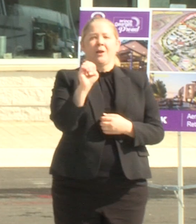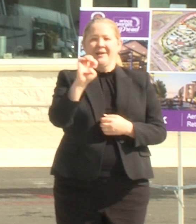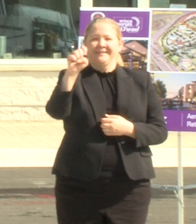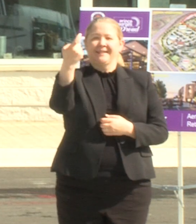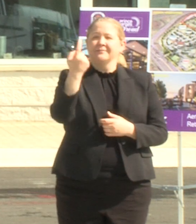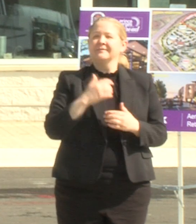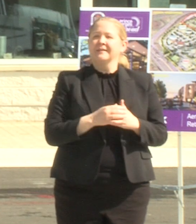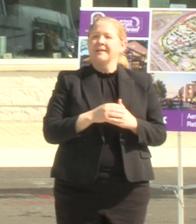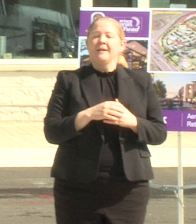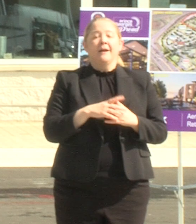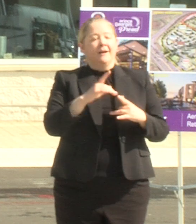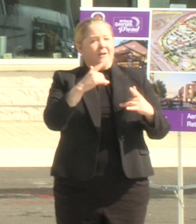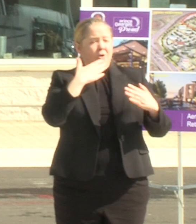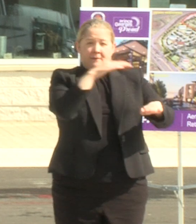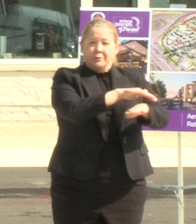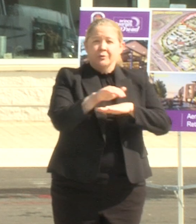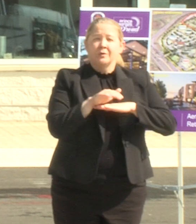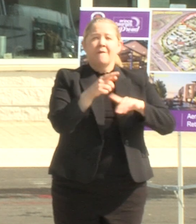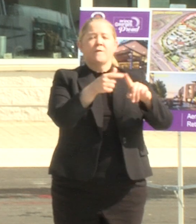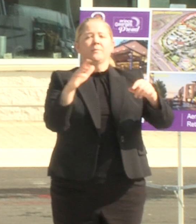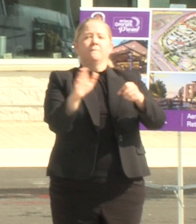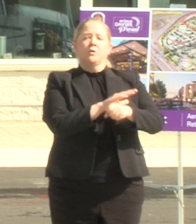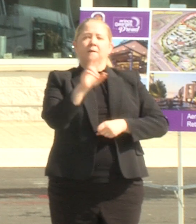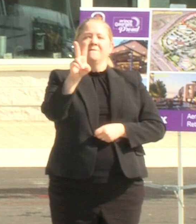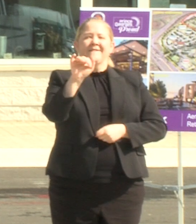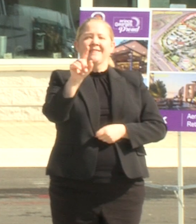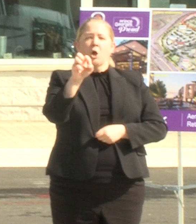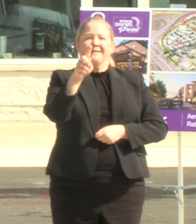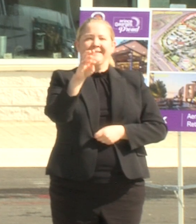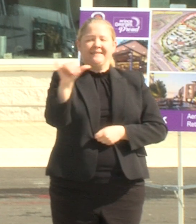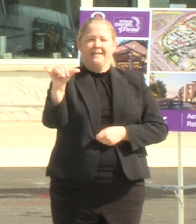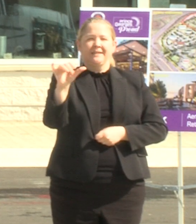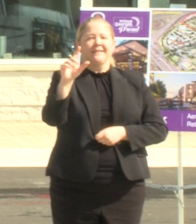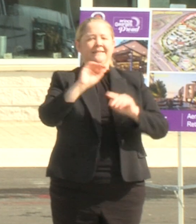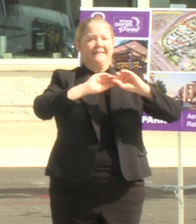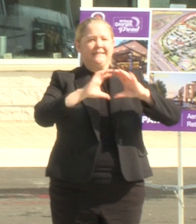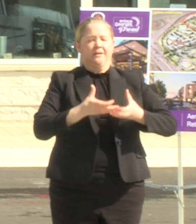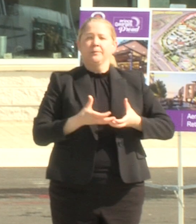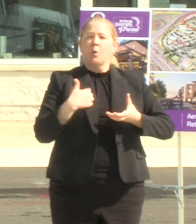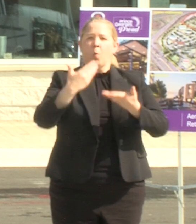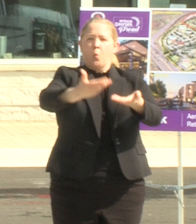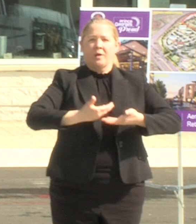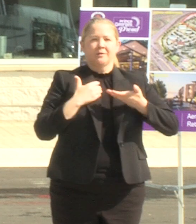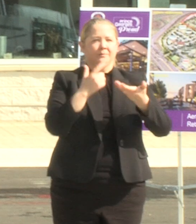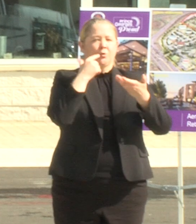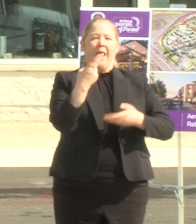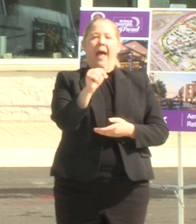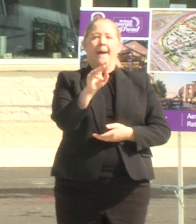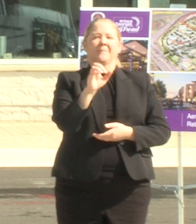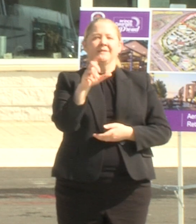on behalf of the entire velocity team welcome to hampton park the last time we hosted stakeholders